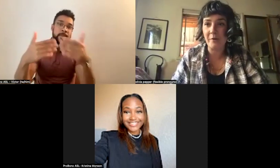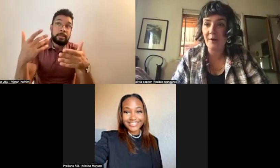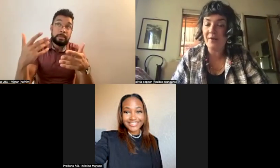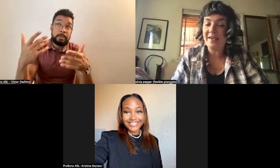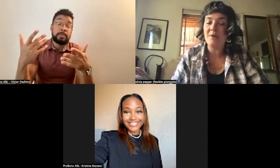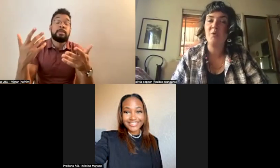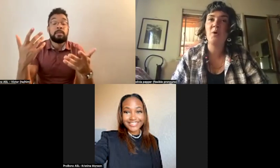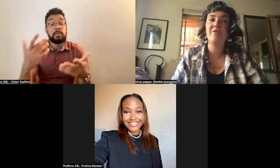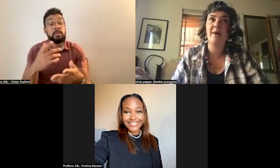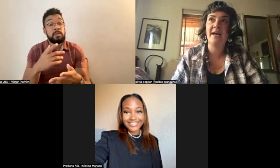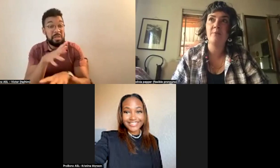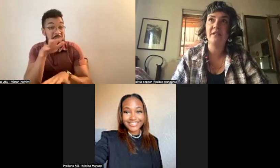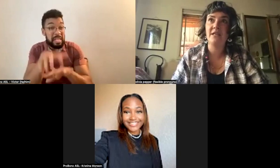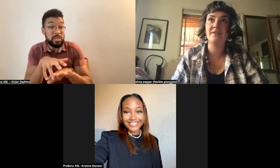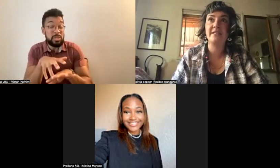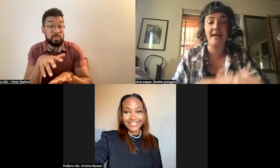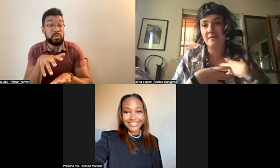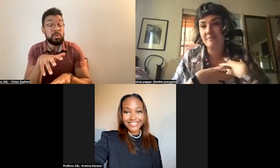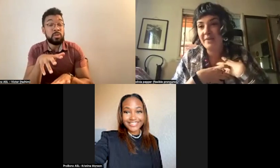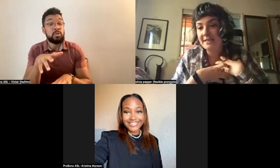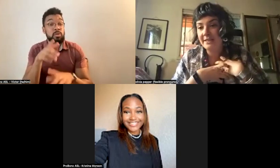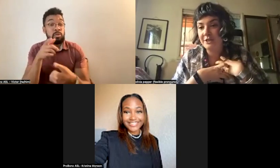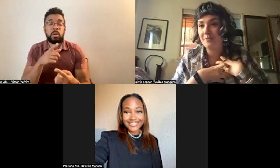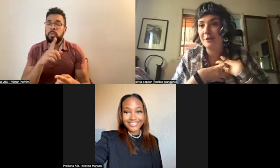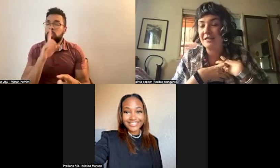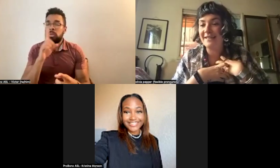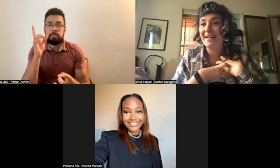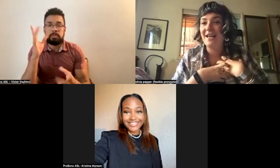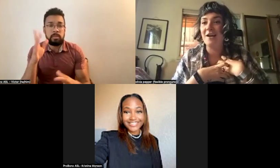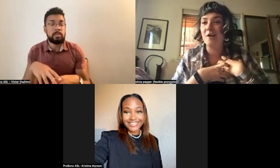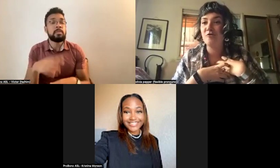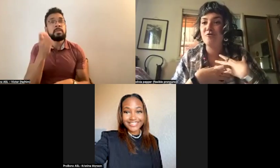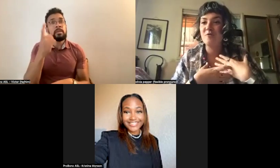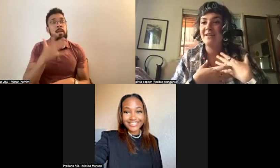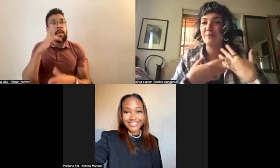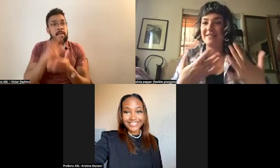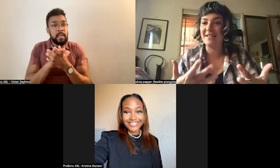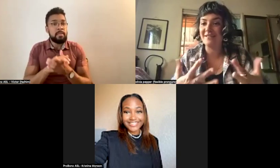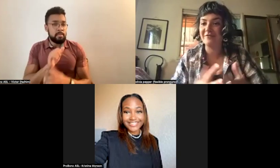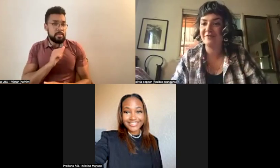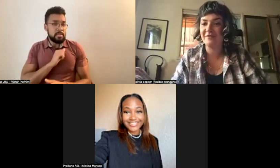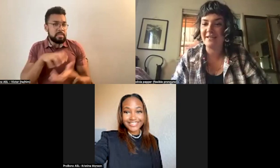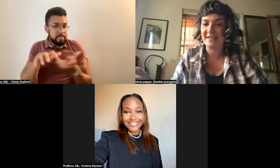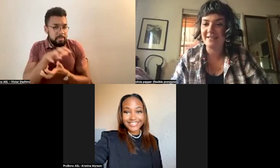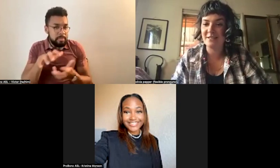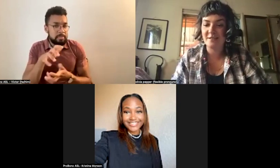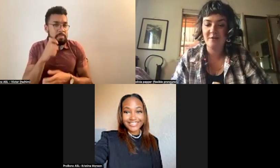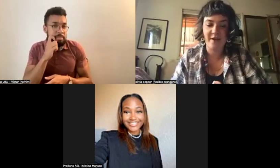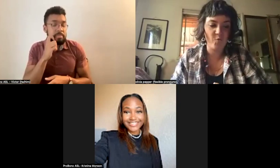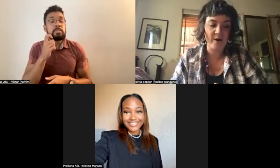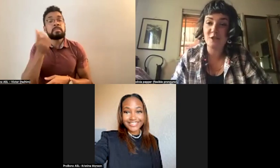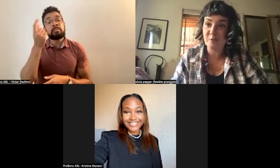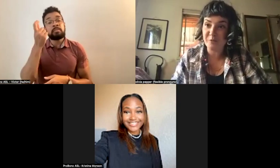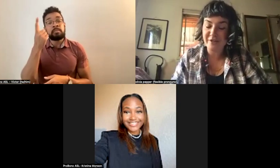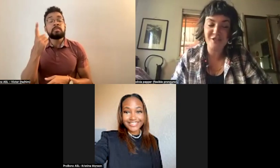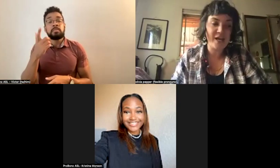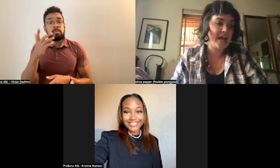is very real. But one of my beliefs as a mixed indigenous person who is possessed of light-skinned and